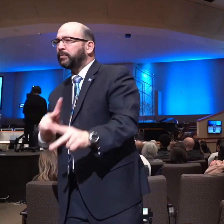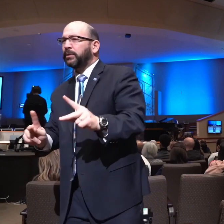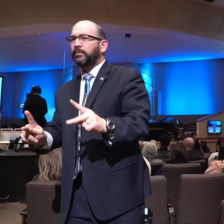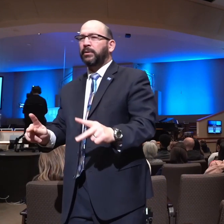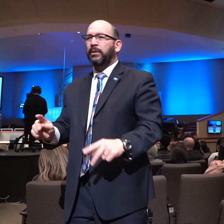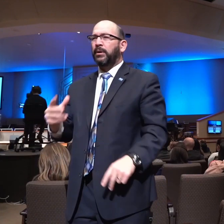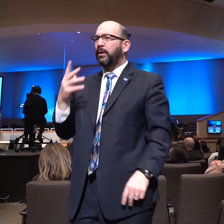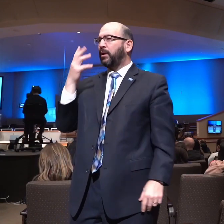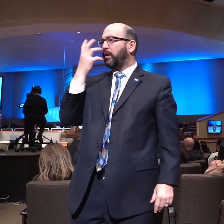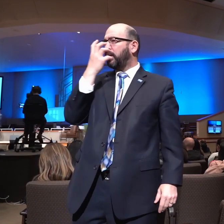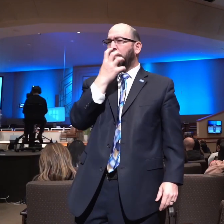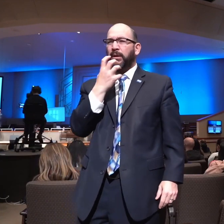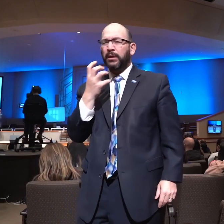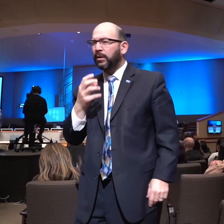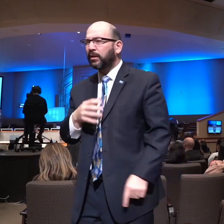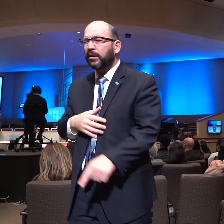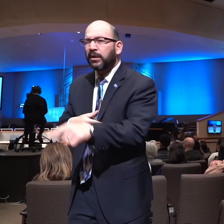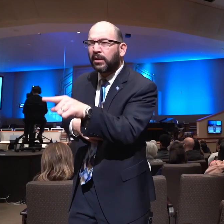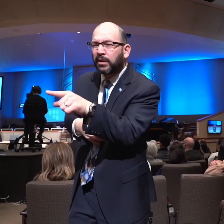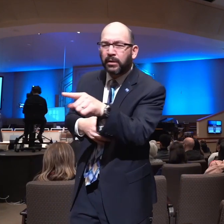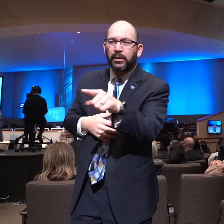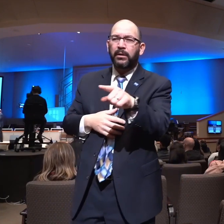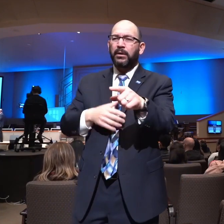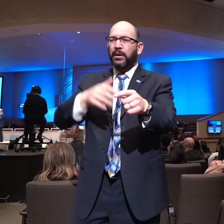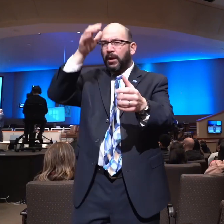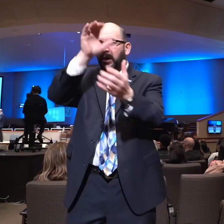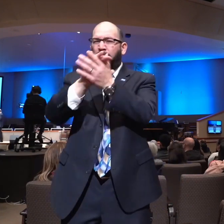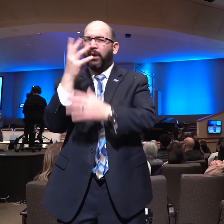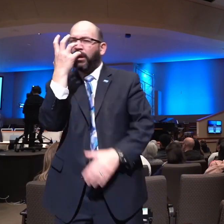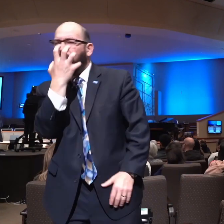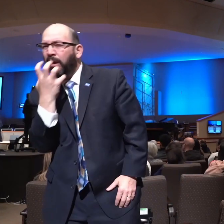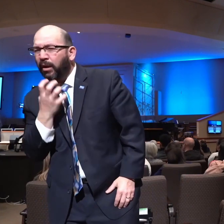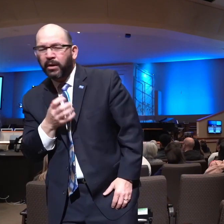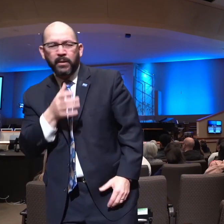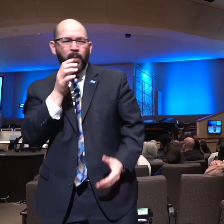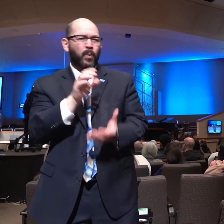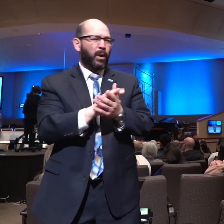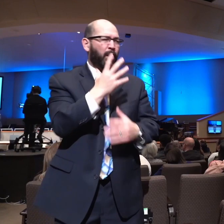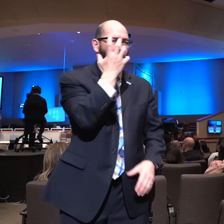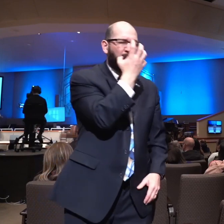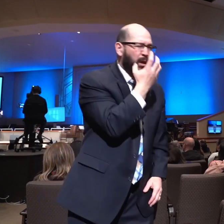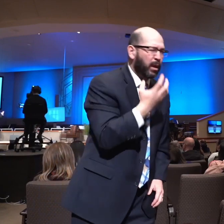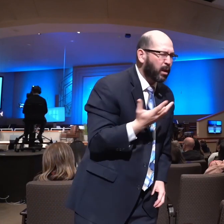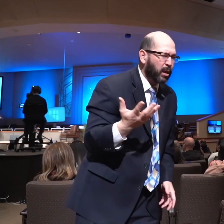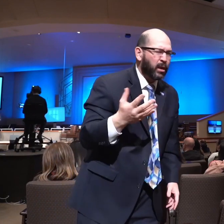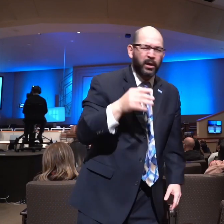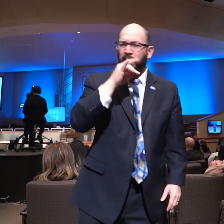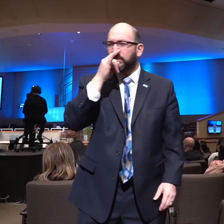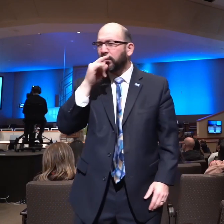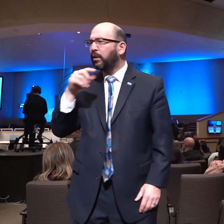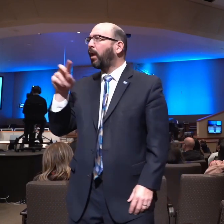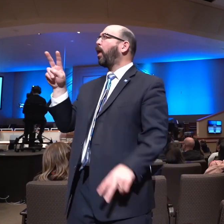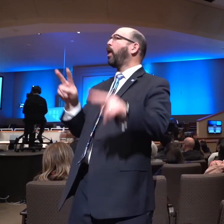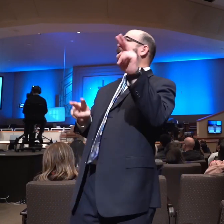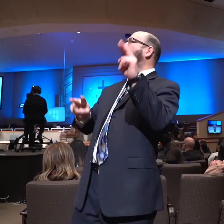and there's no smile. And the husband will be unhappy. And so then the wife is unhappy. And the children wonder what's going on. And oftentimes